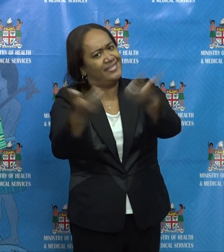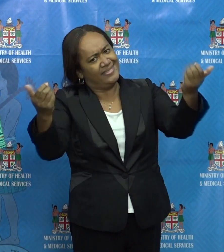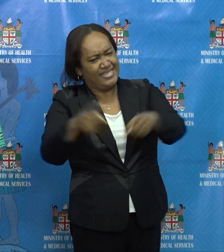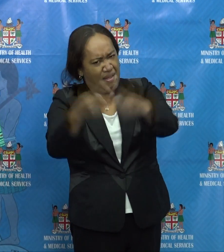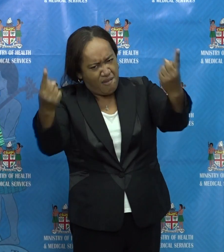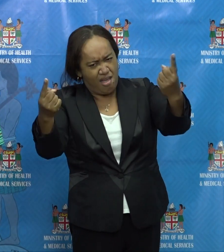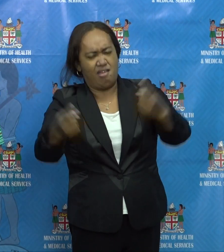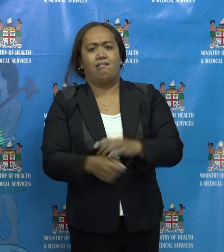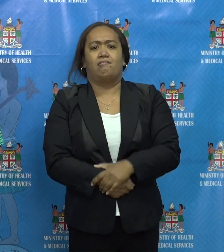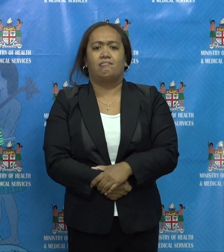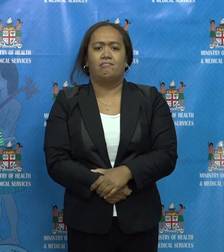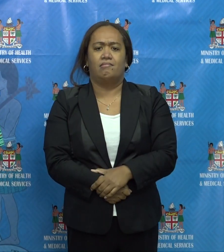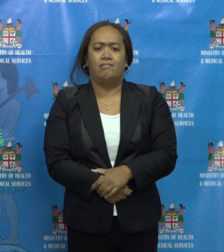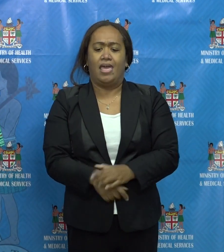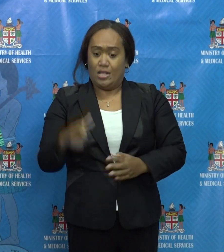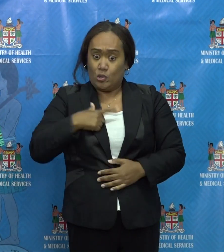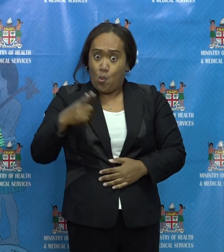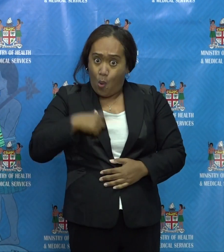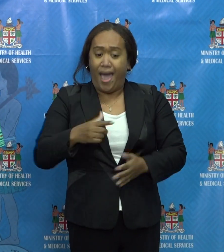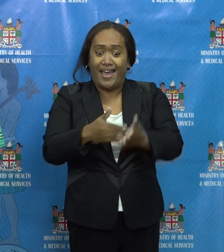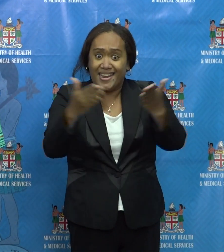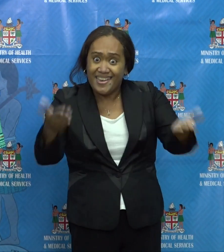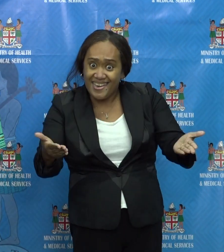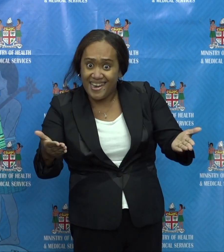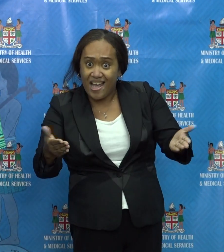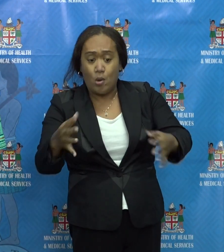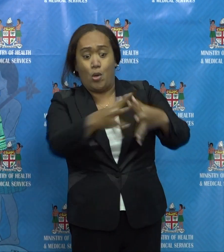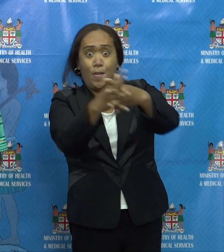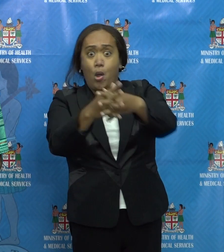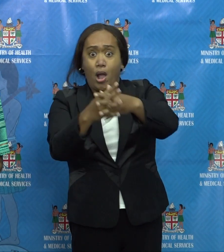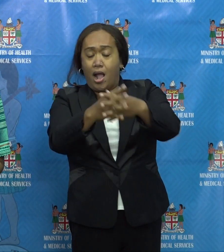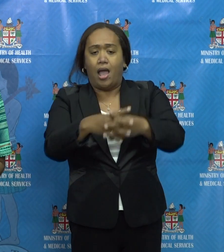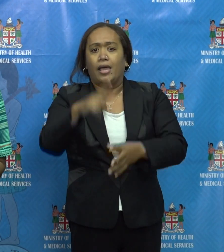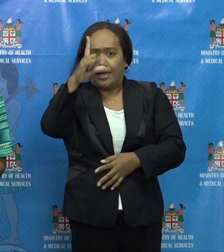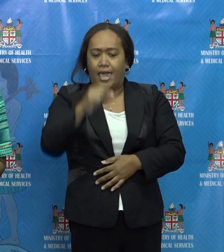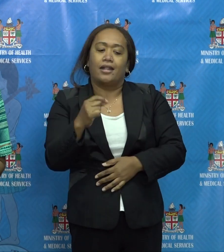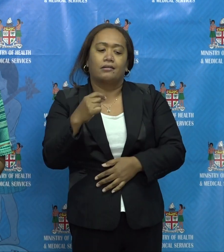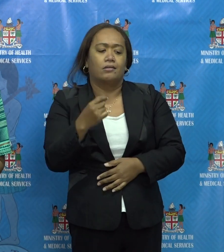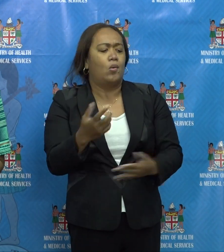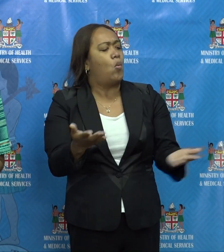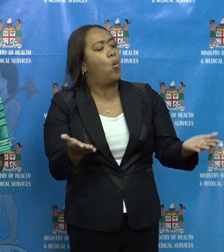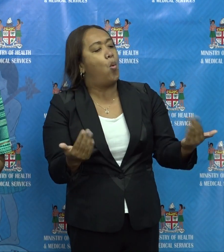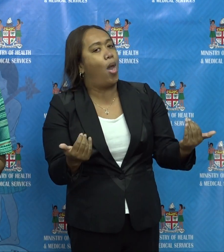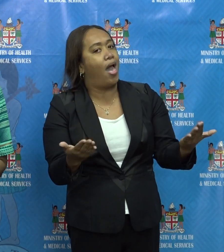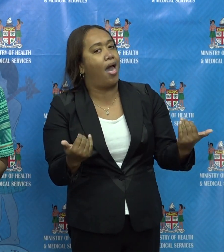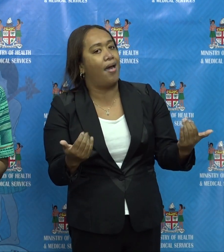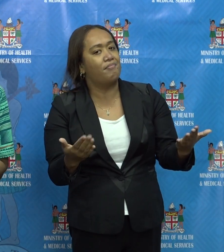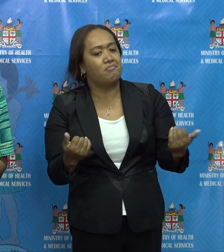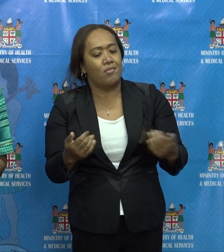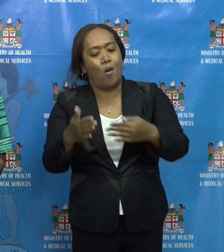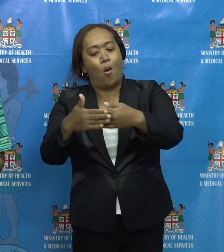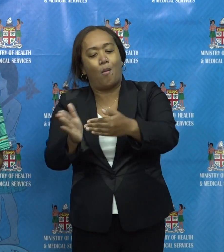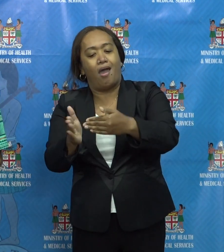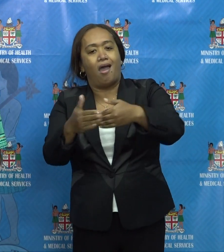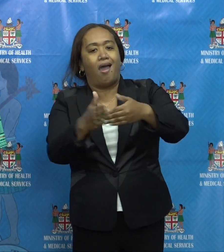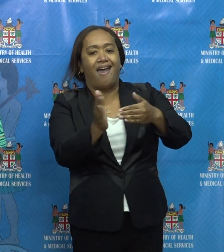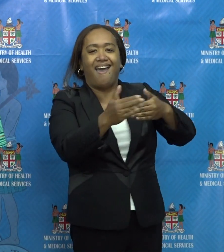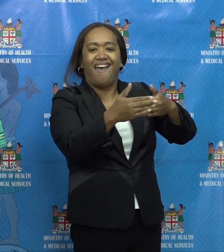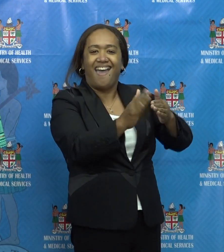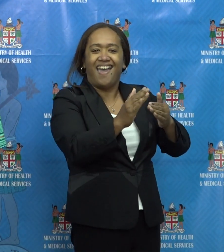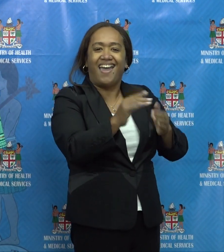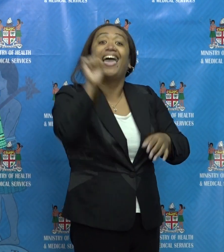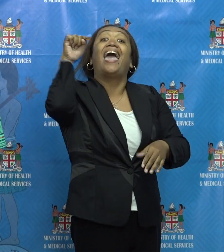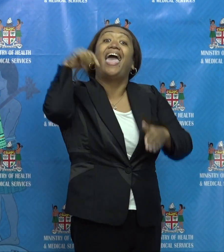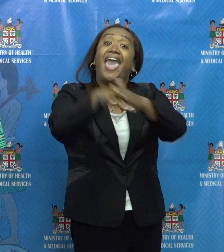That fact allowed the U.S. Centers for Disease Control and Prevention to recommend to cities and states that they can relax the mandate